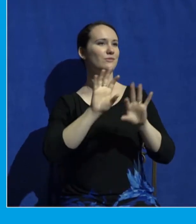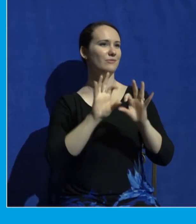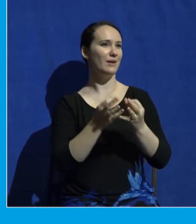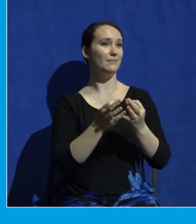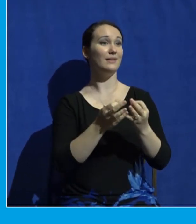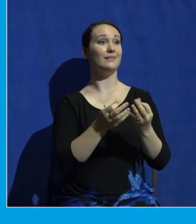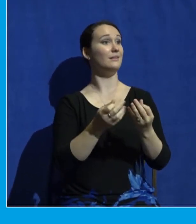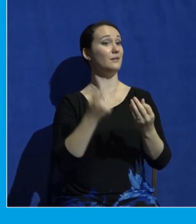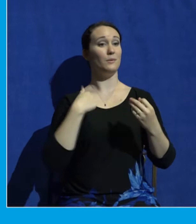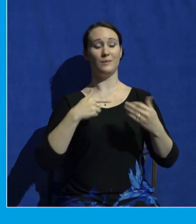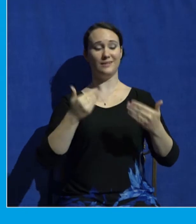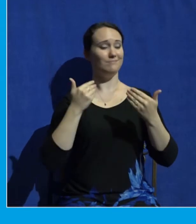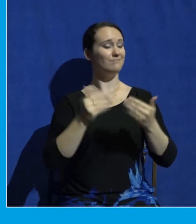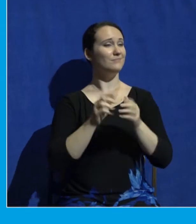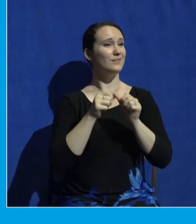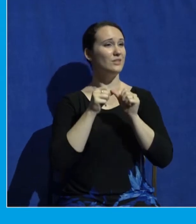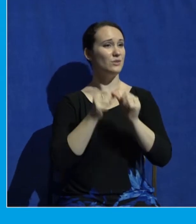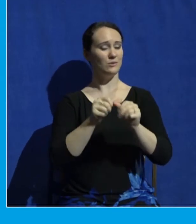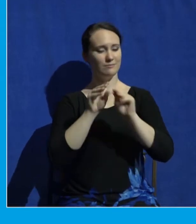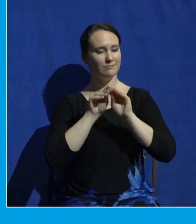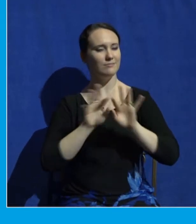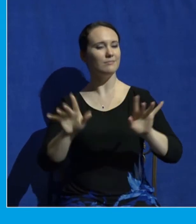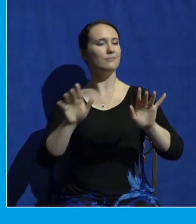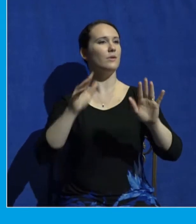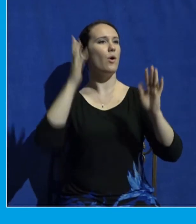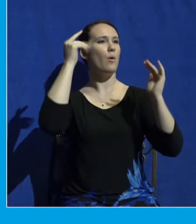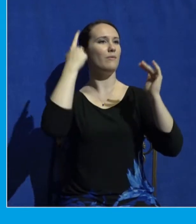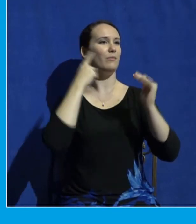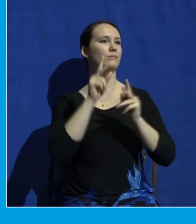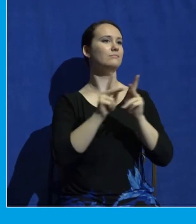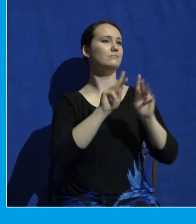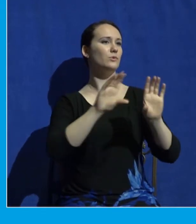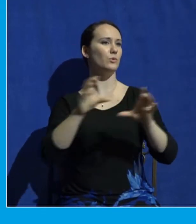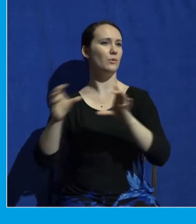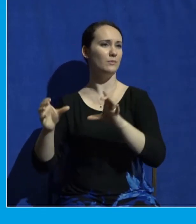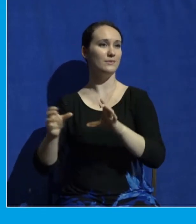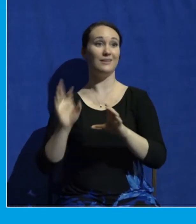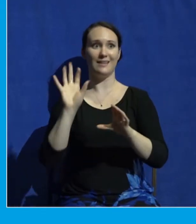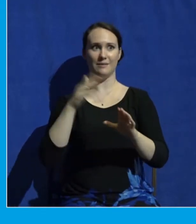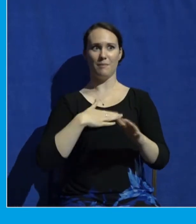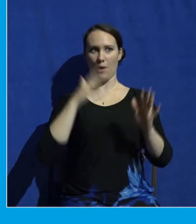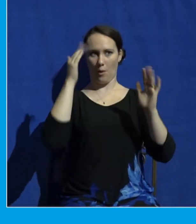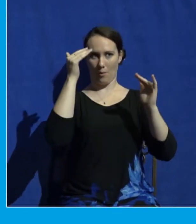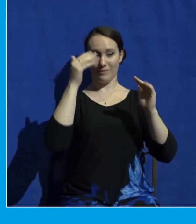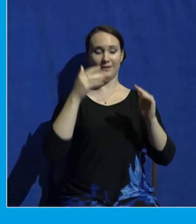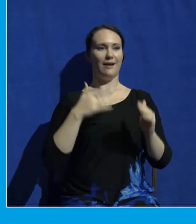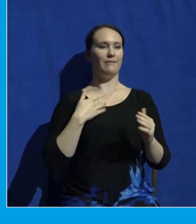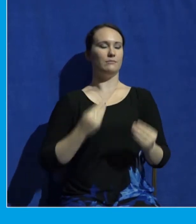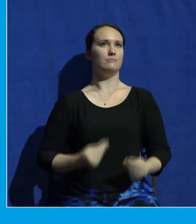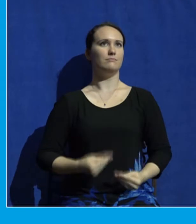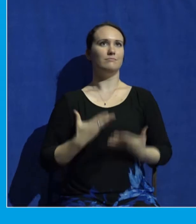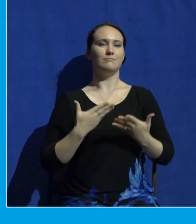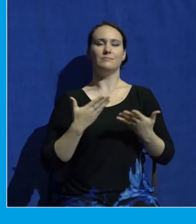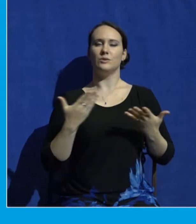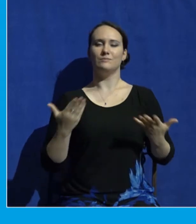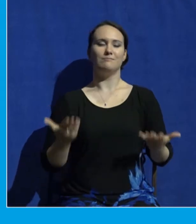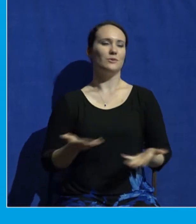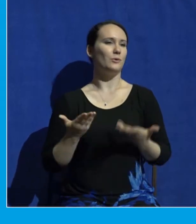we've been saying, praying for. And I am so encouraged to be able to share with you all today that first, a few